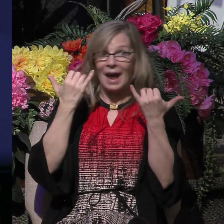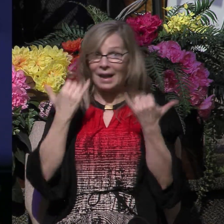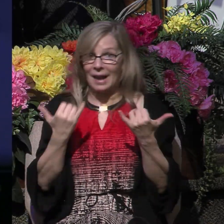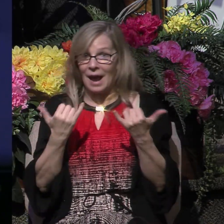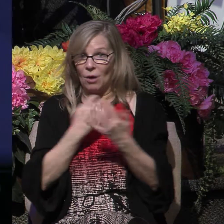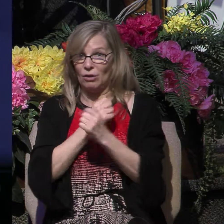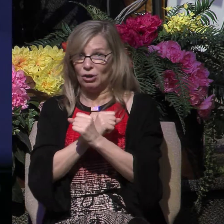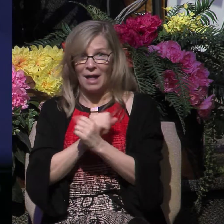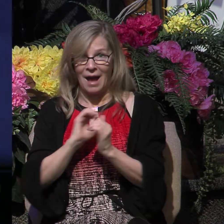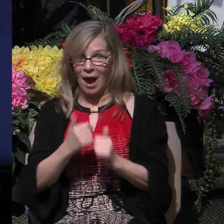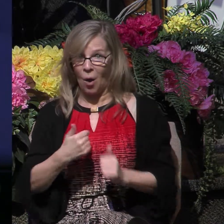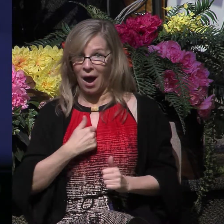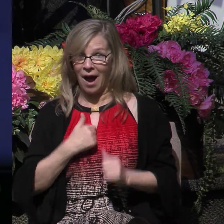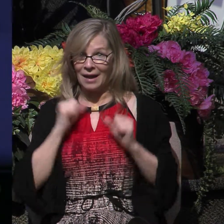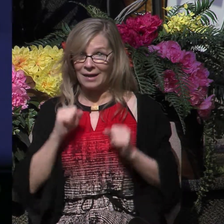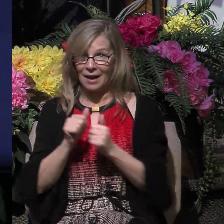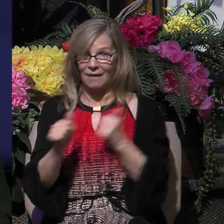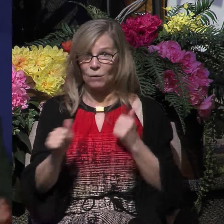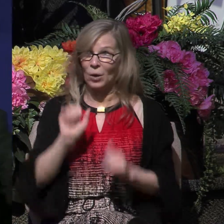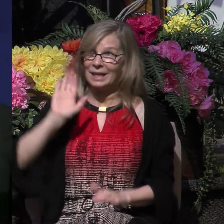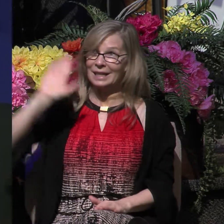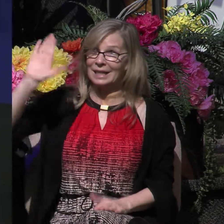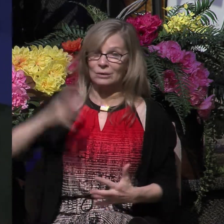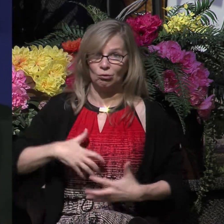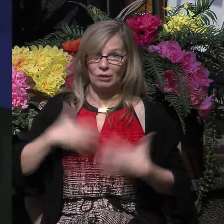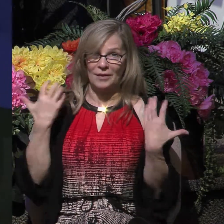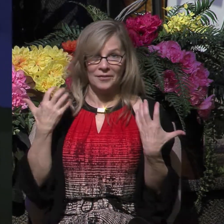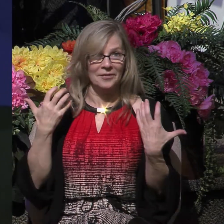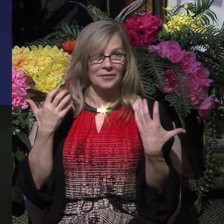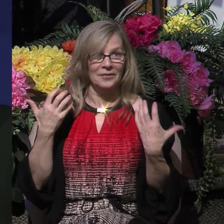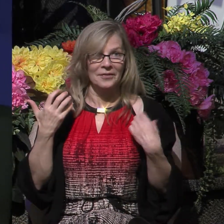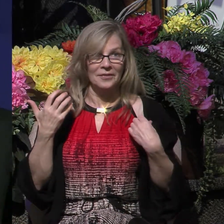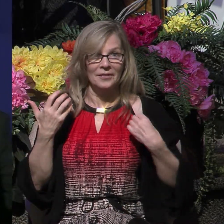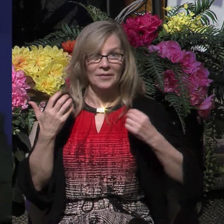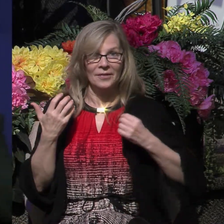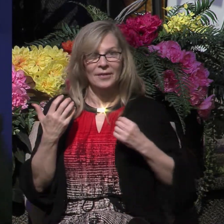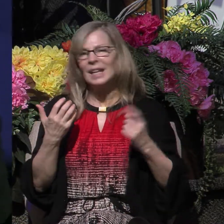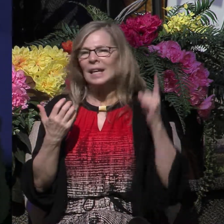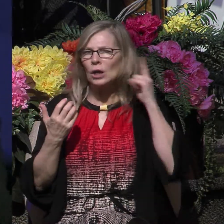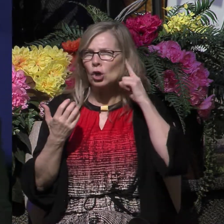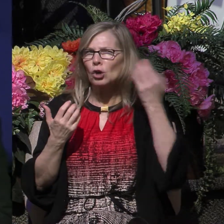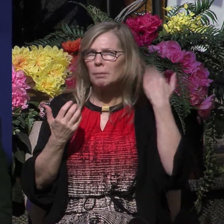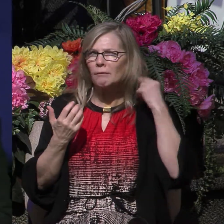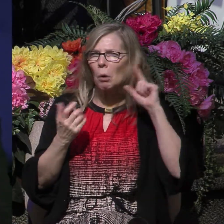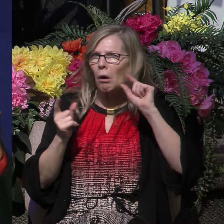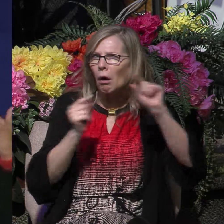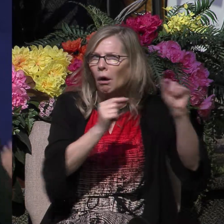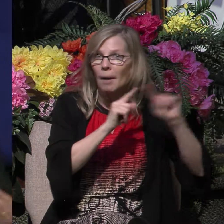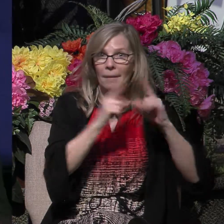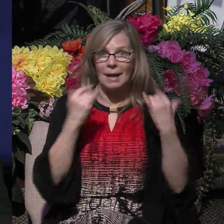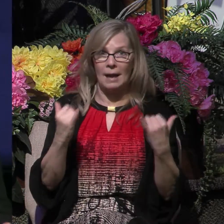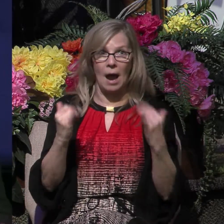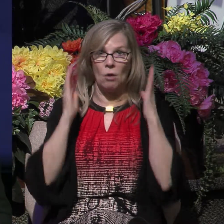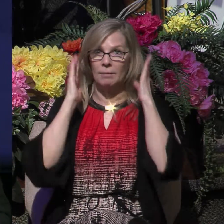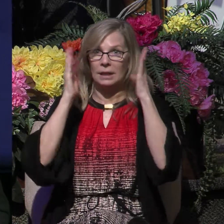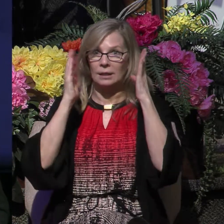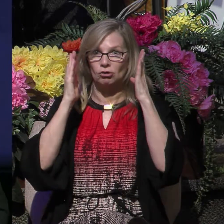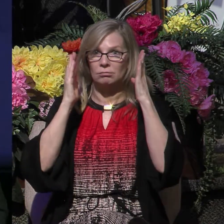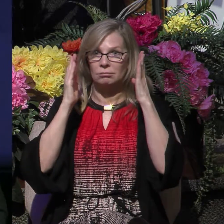can be saved. He's heard it in generalities. Now he wants to know specifically. Now he's paying attention. Listen,